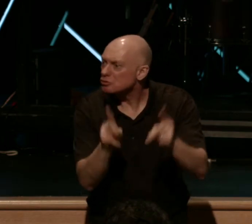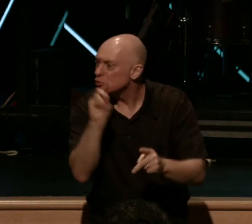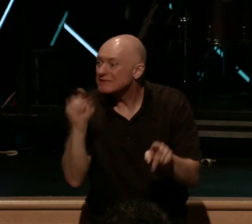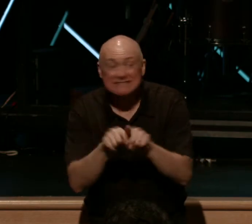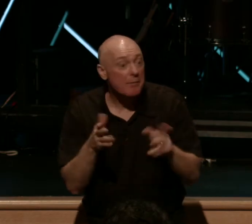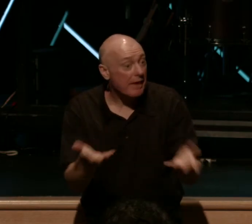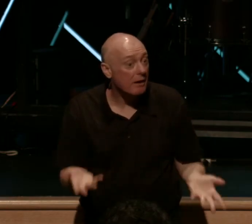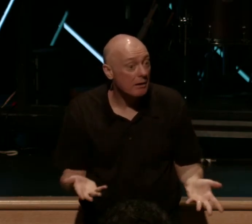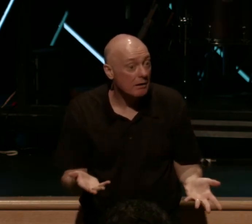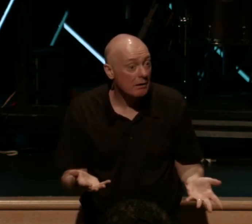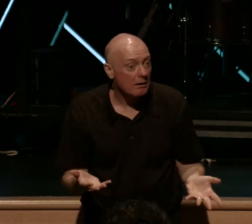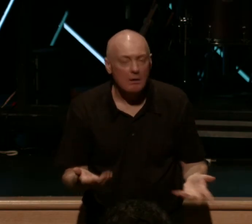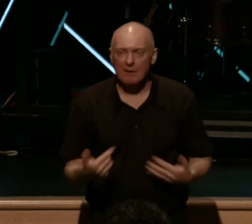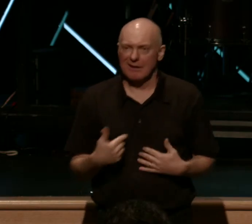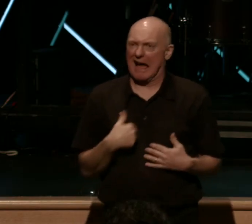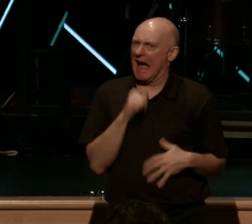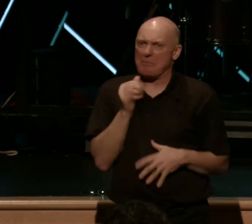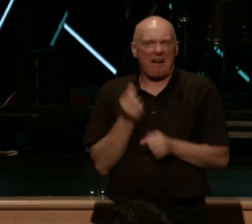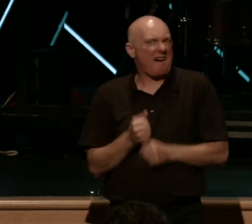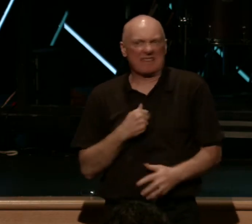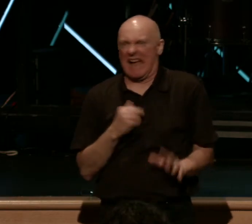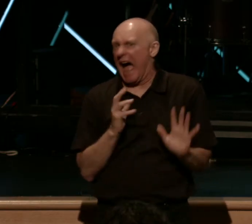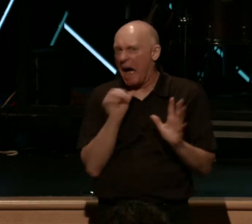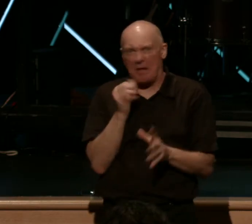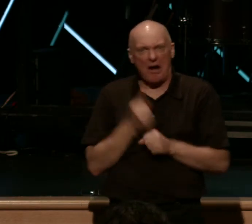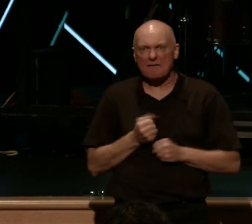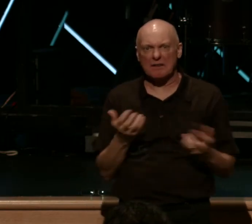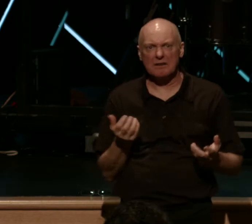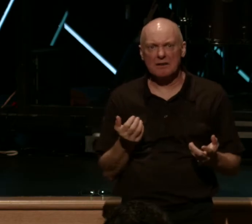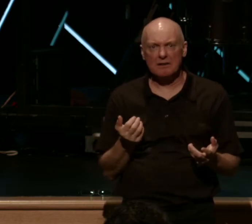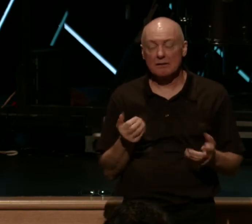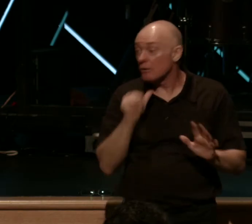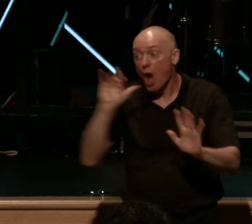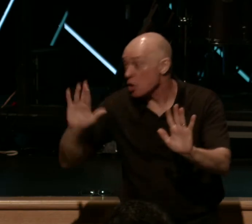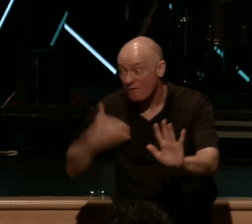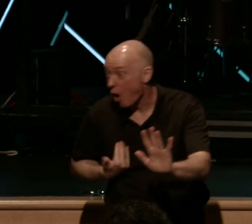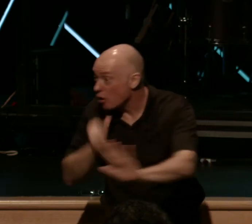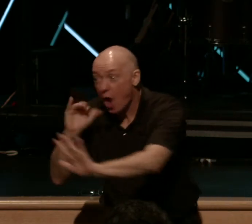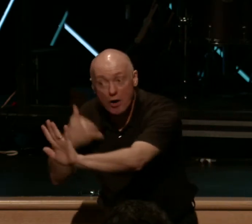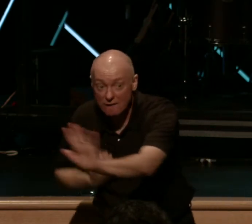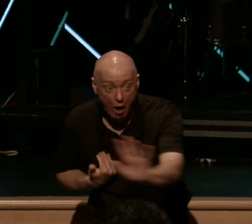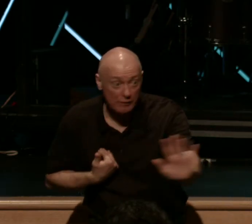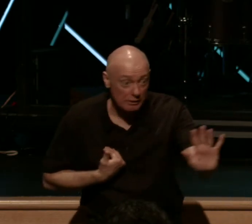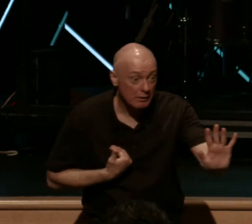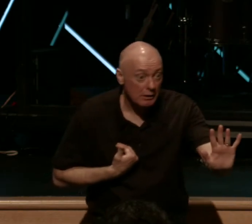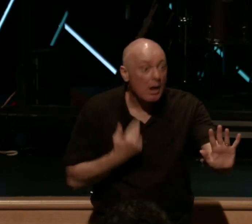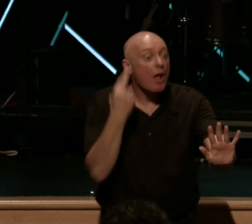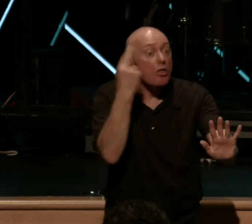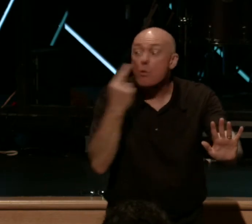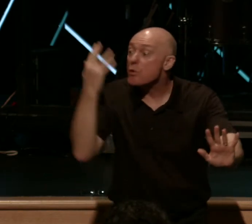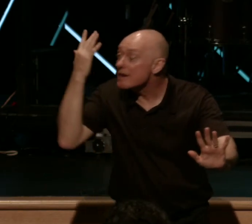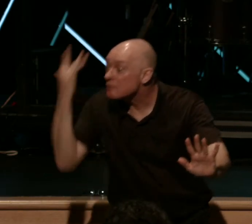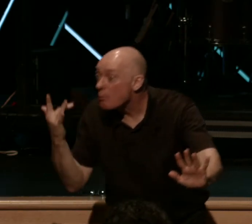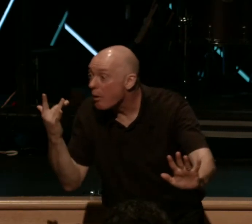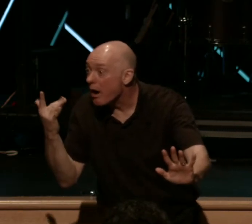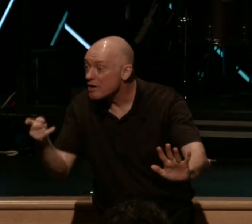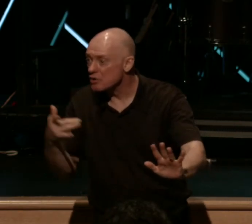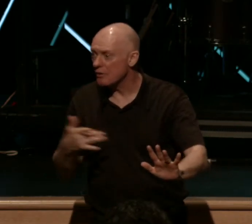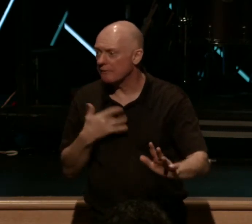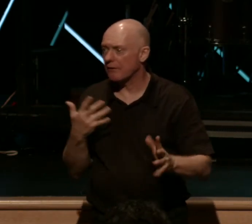A lot of you say, I don't feel confident to do that and it's not even your fault. Sadly, the reason, get this, that you feel inadequate to